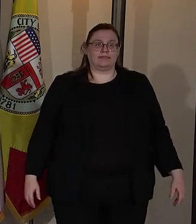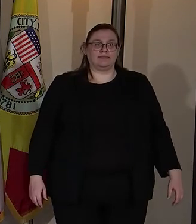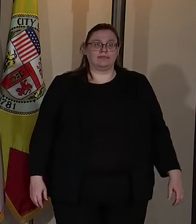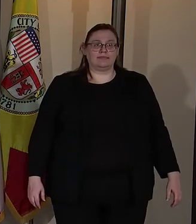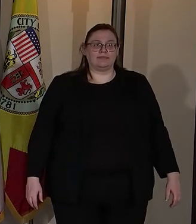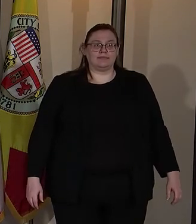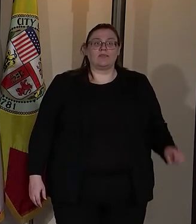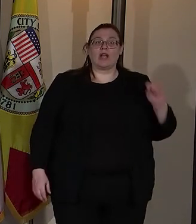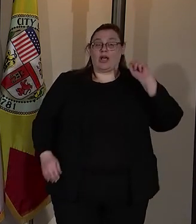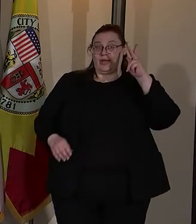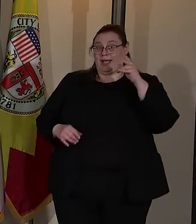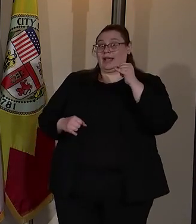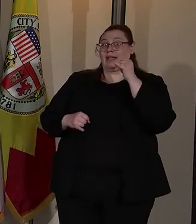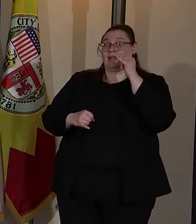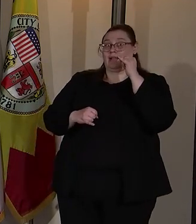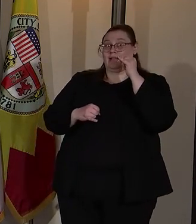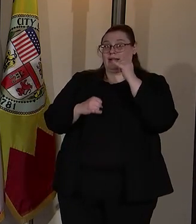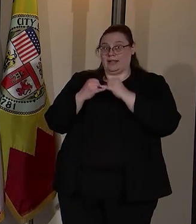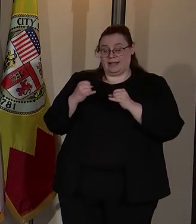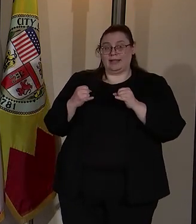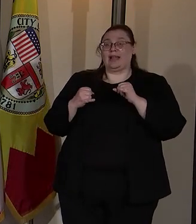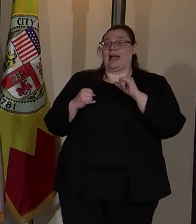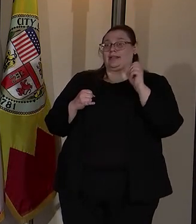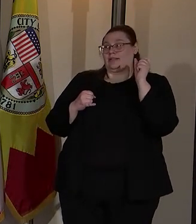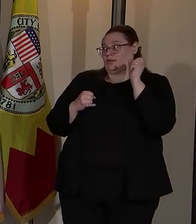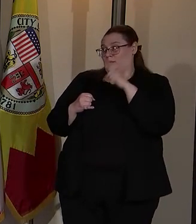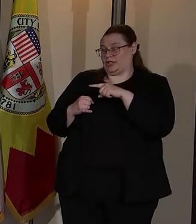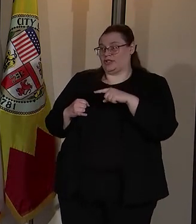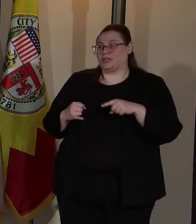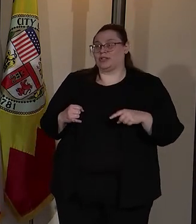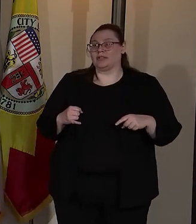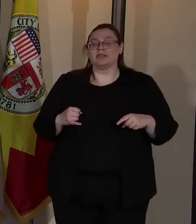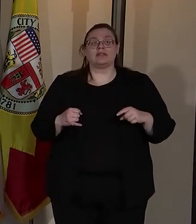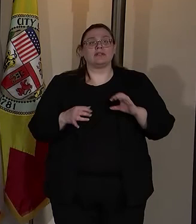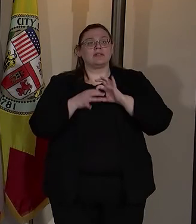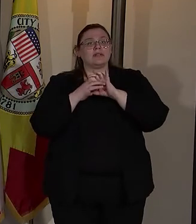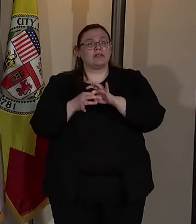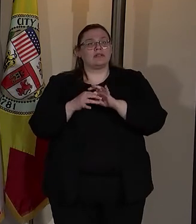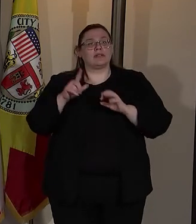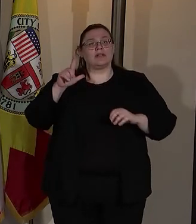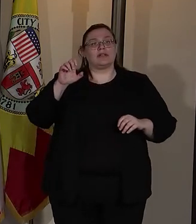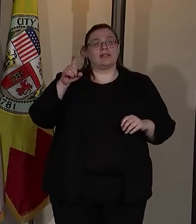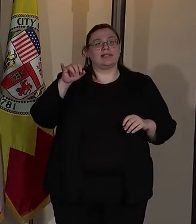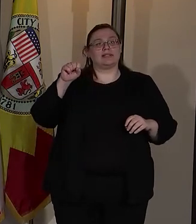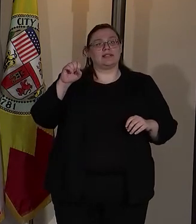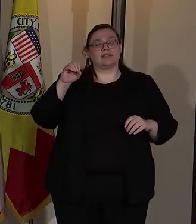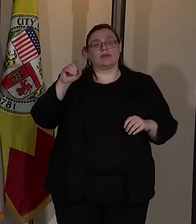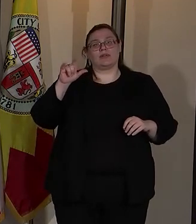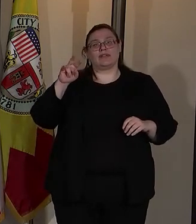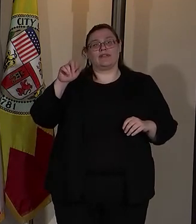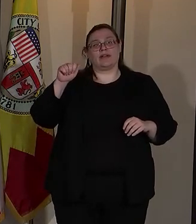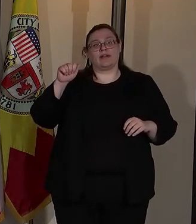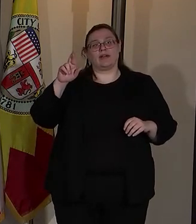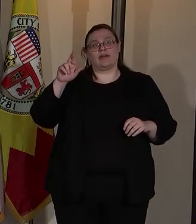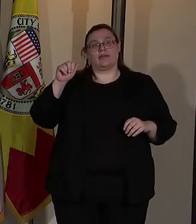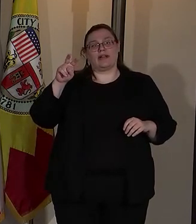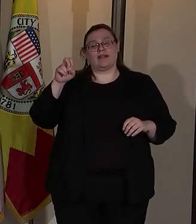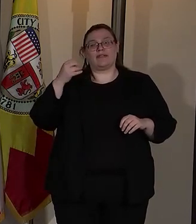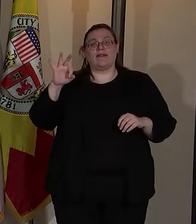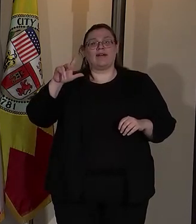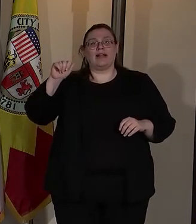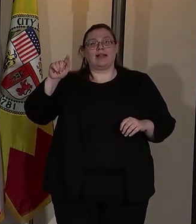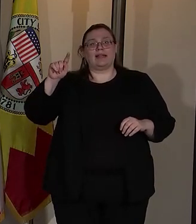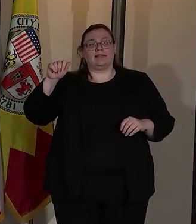Okay, this is the last set of questions. It's from Lexis Olivia Ray of LA Taco